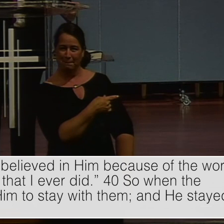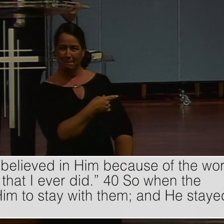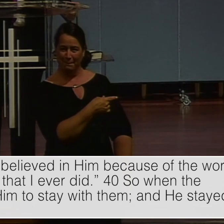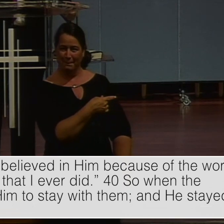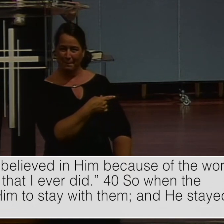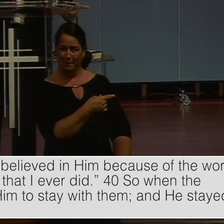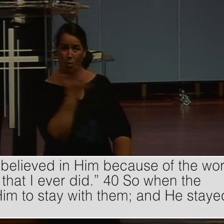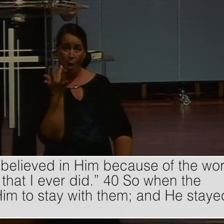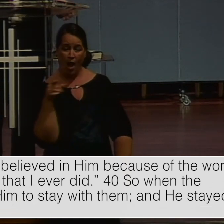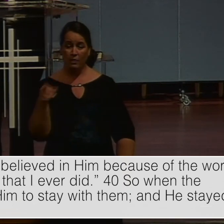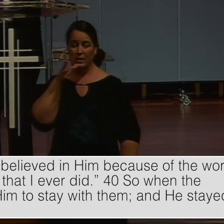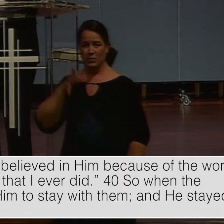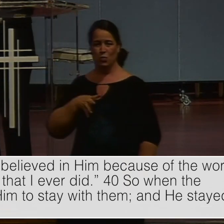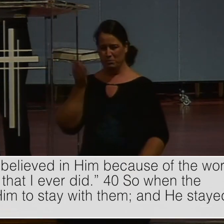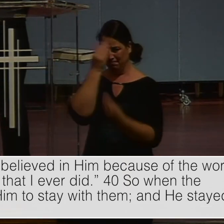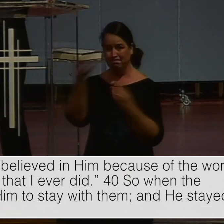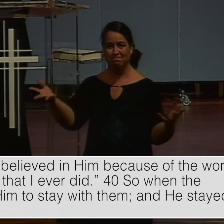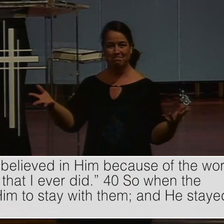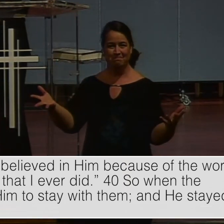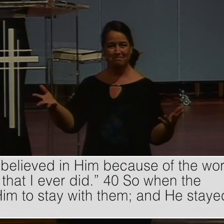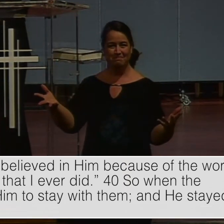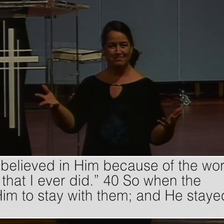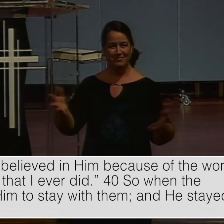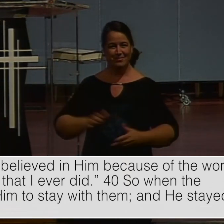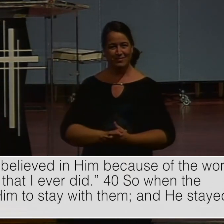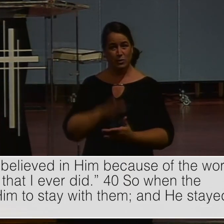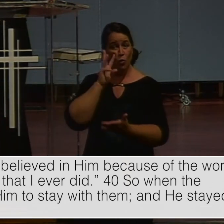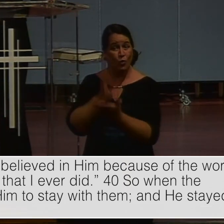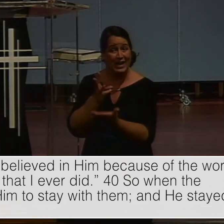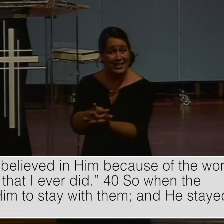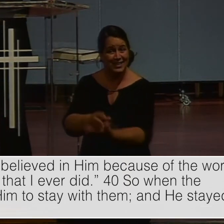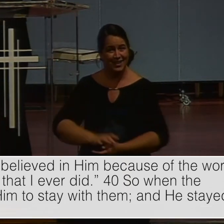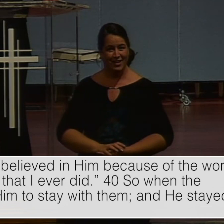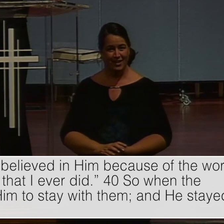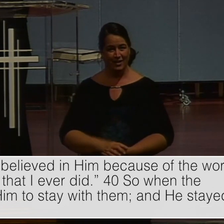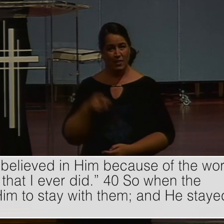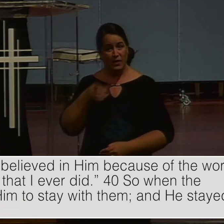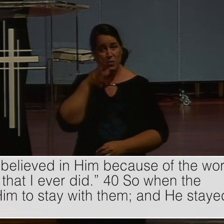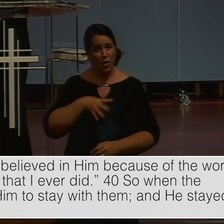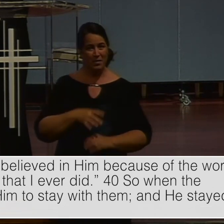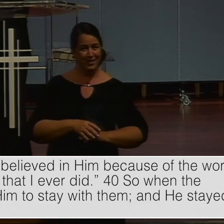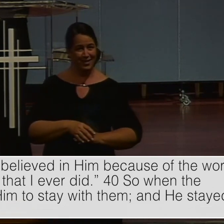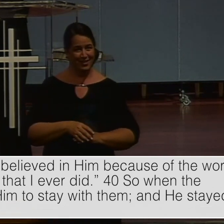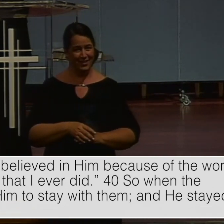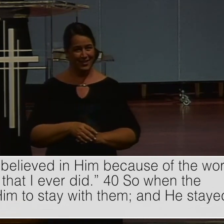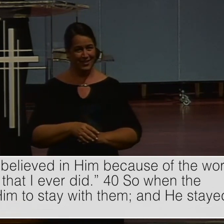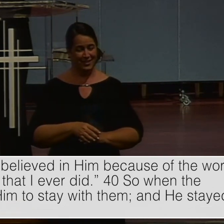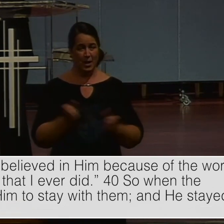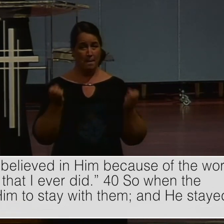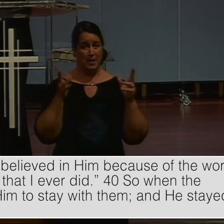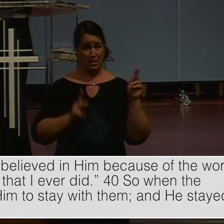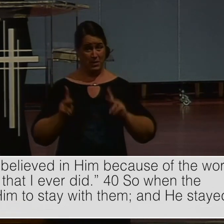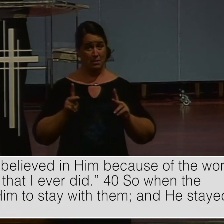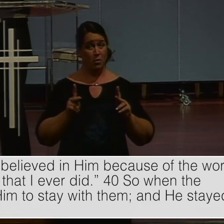Of the woman. Who testified. Oh dear ones. When Jesus prayed for us. In John 17. He said. There are many children. That are going to come to faith.